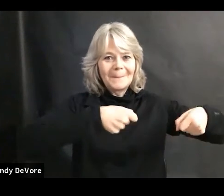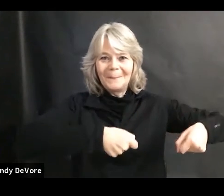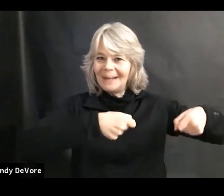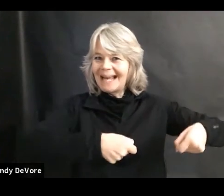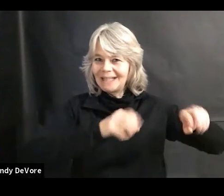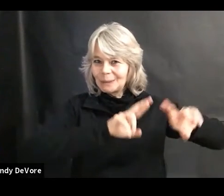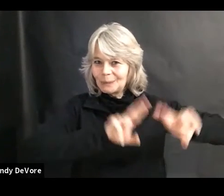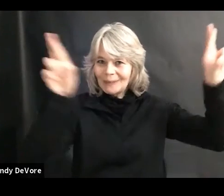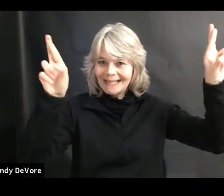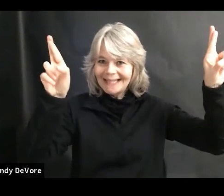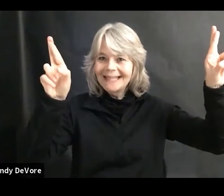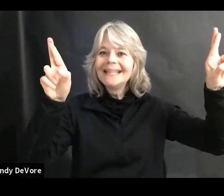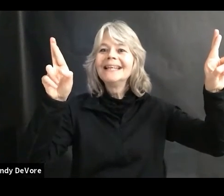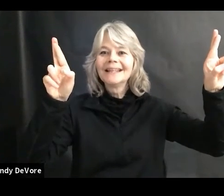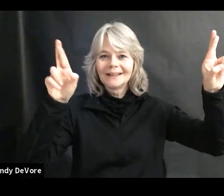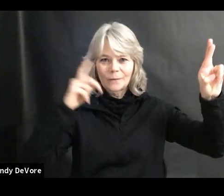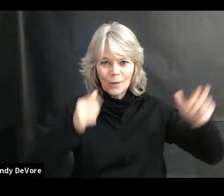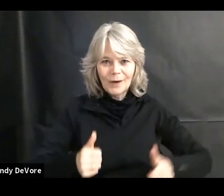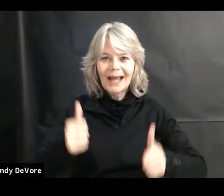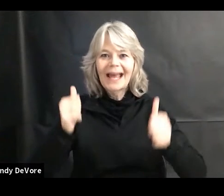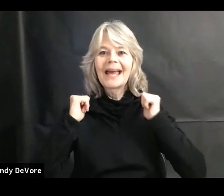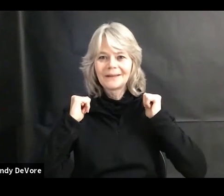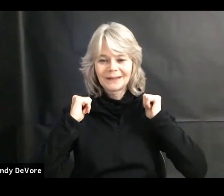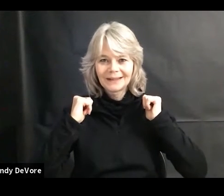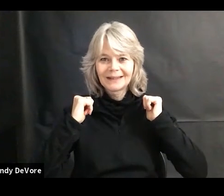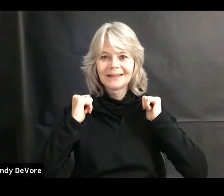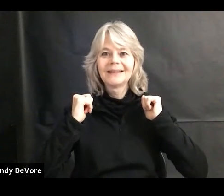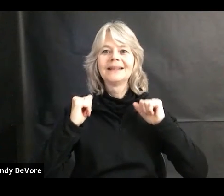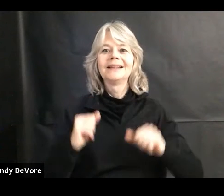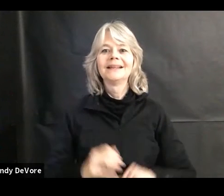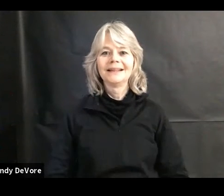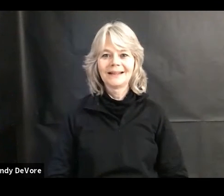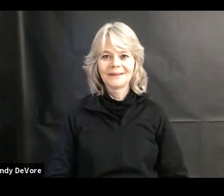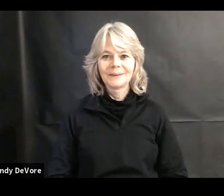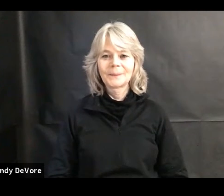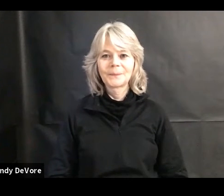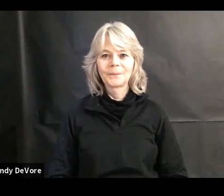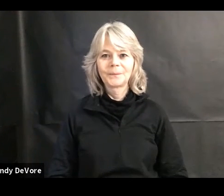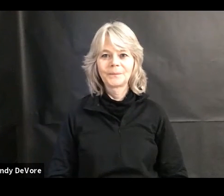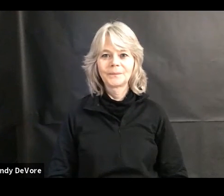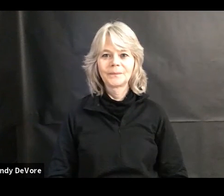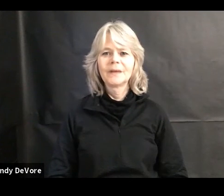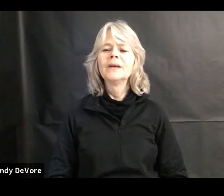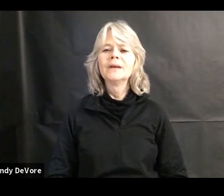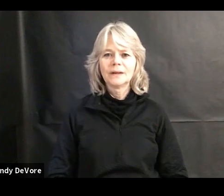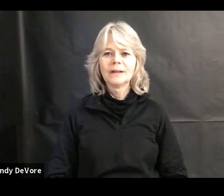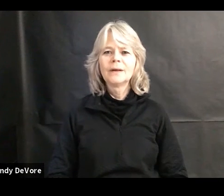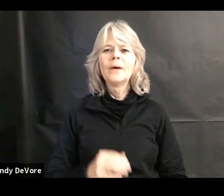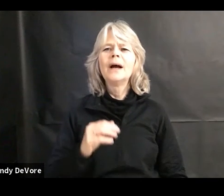for you, little Advent bags for you. And so, just last thing I want to ask, if you know